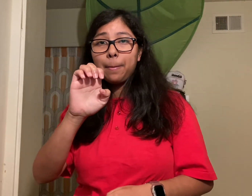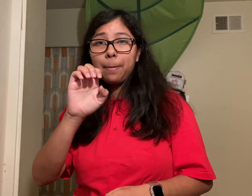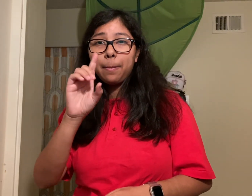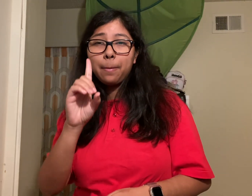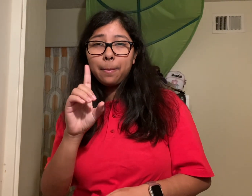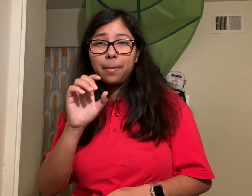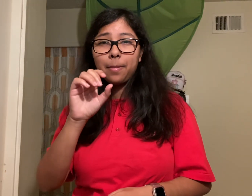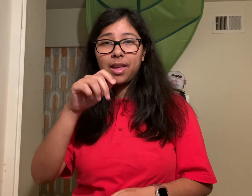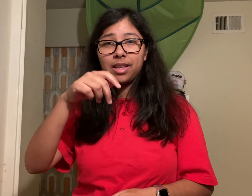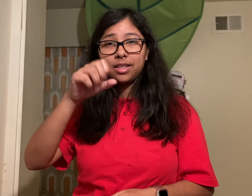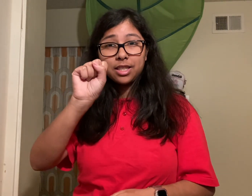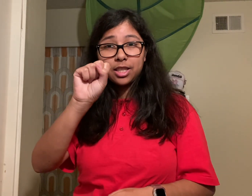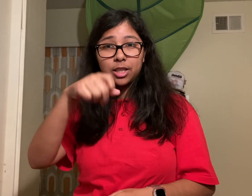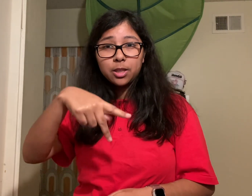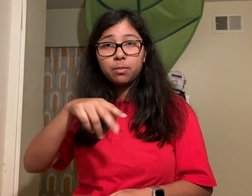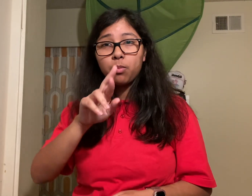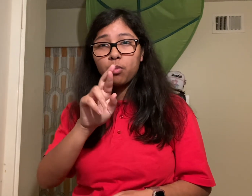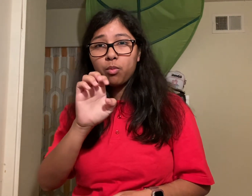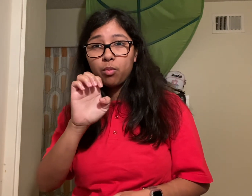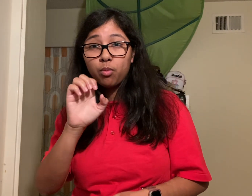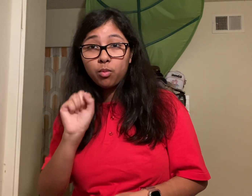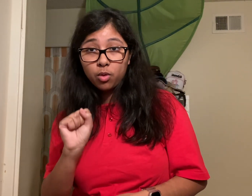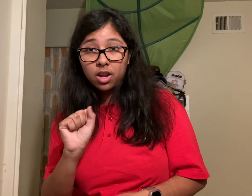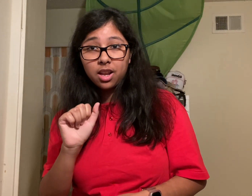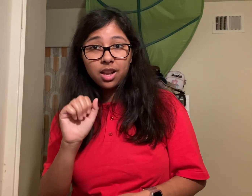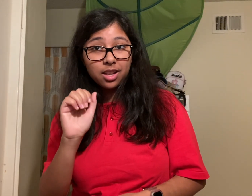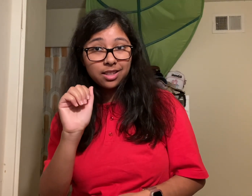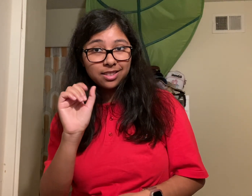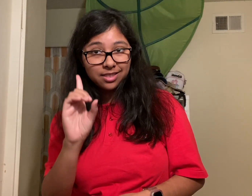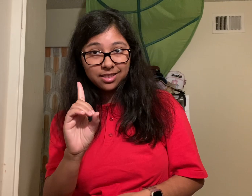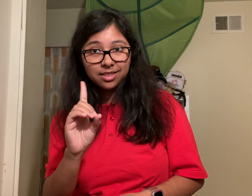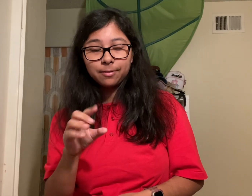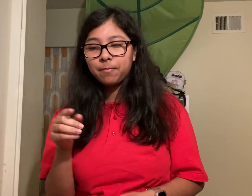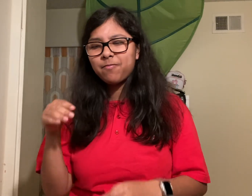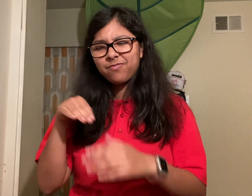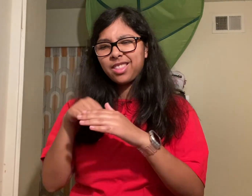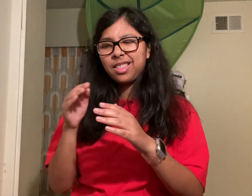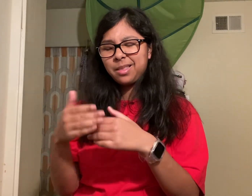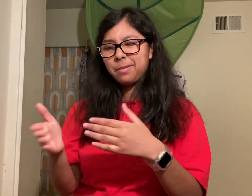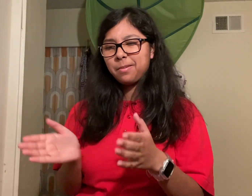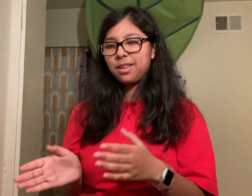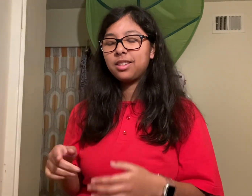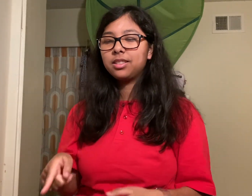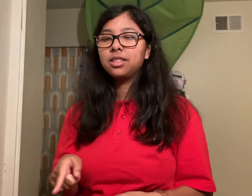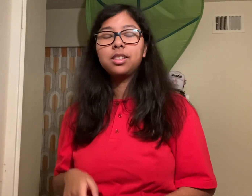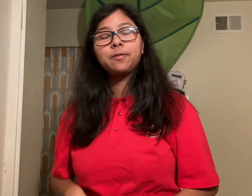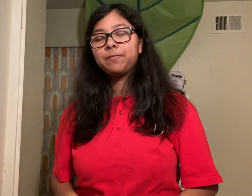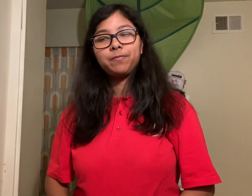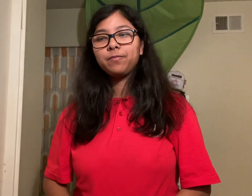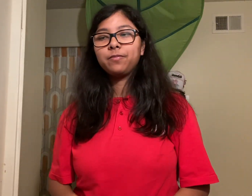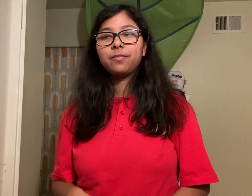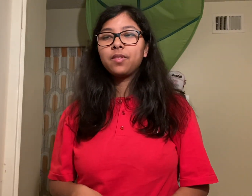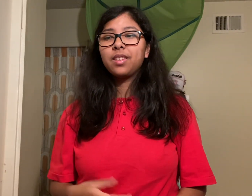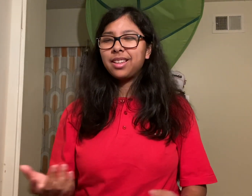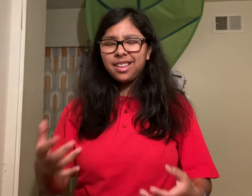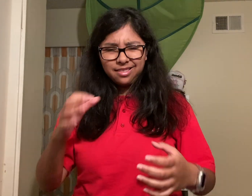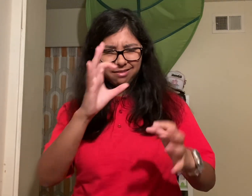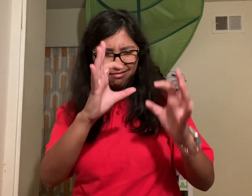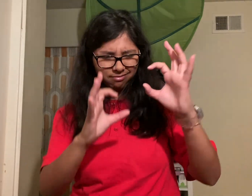needless to say she wasn't a very happy camper she called UPS balled them out and asked them